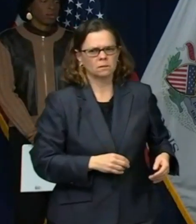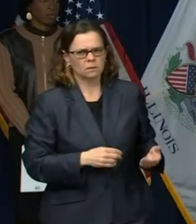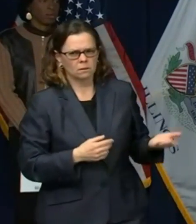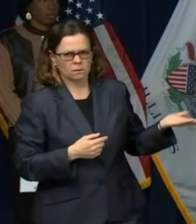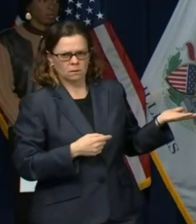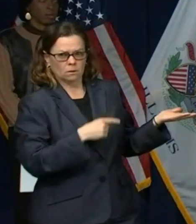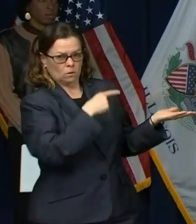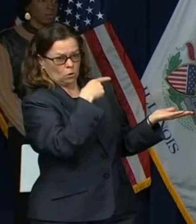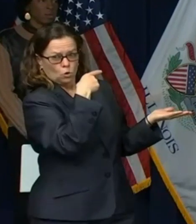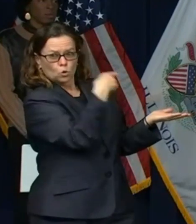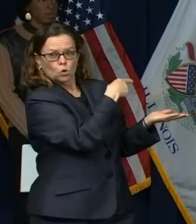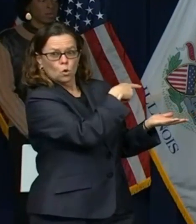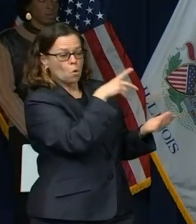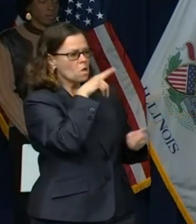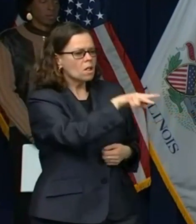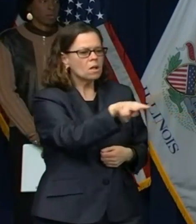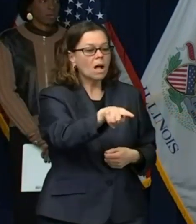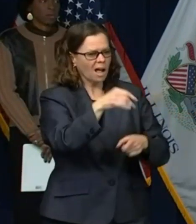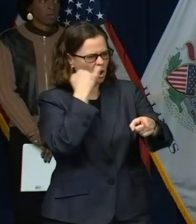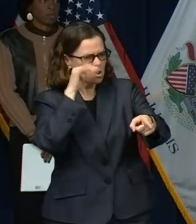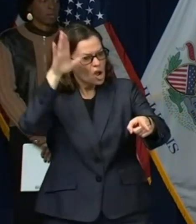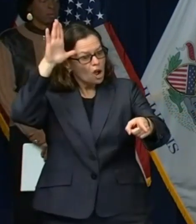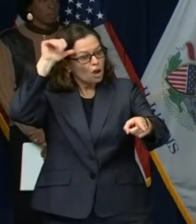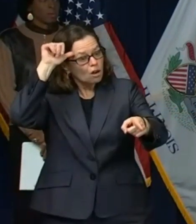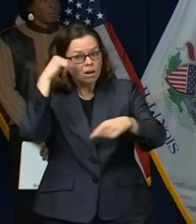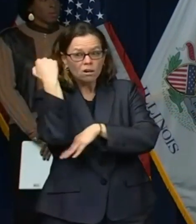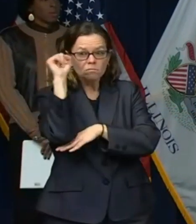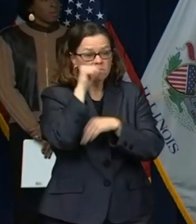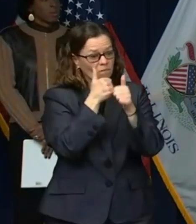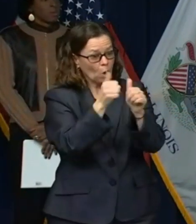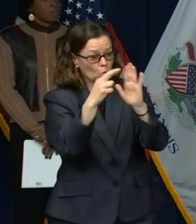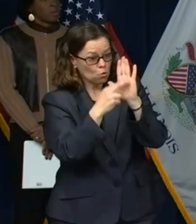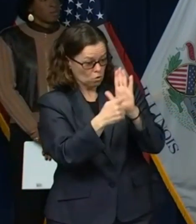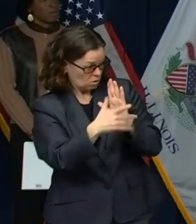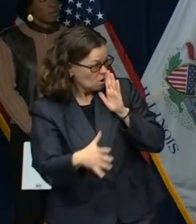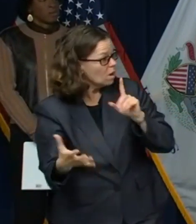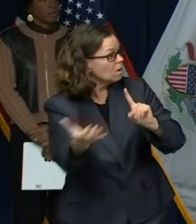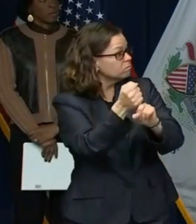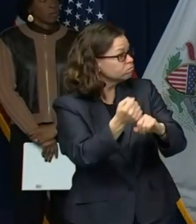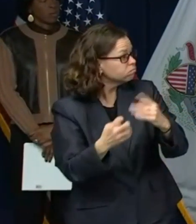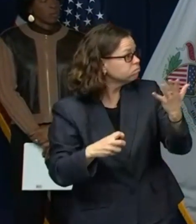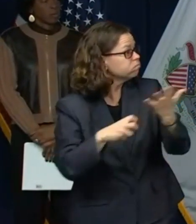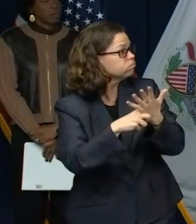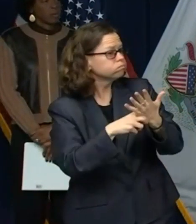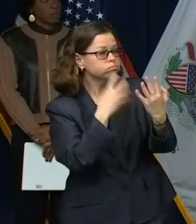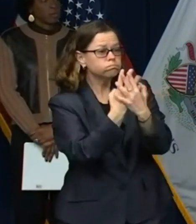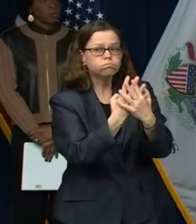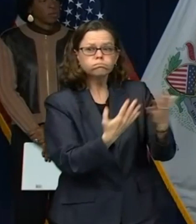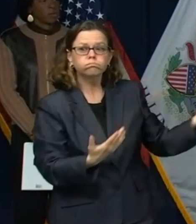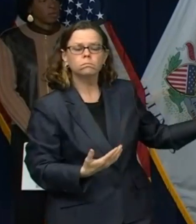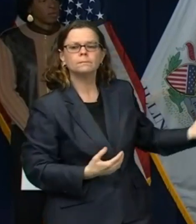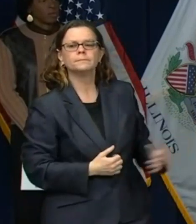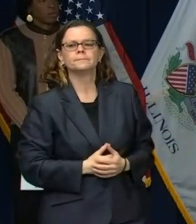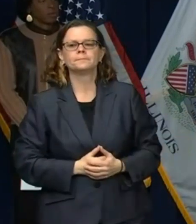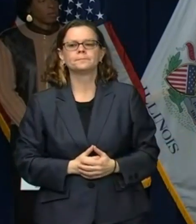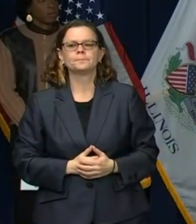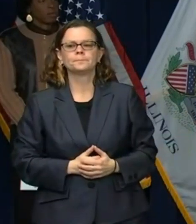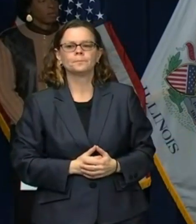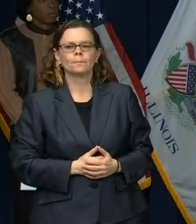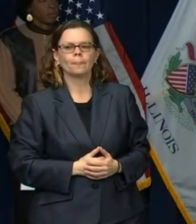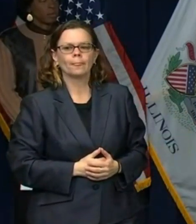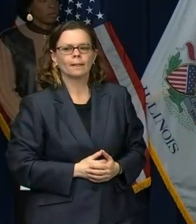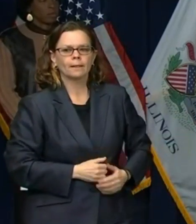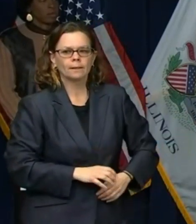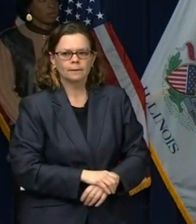executive order. They are enforceable. Although, as you have heard me say time and time again, Greg, uh, I have, uh,